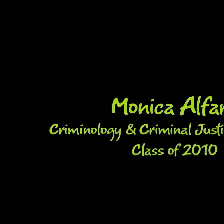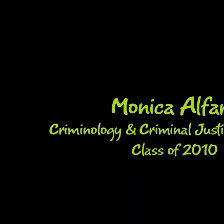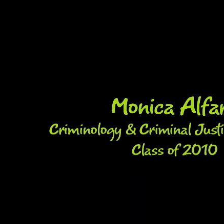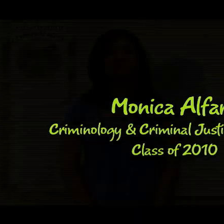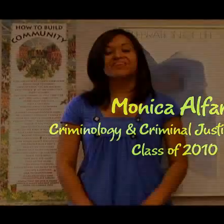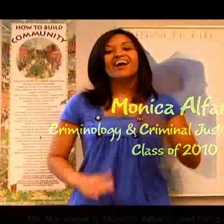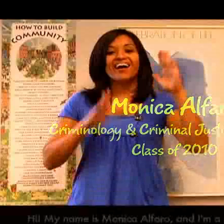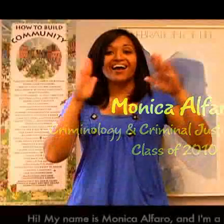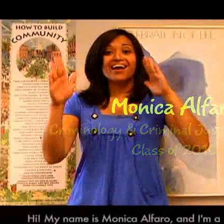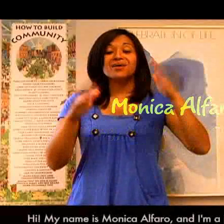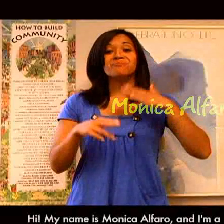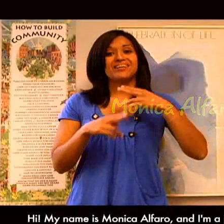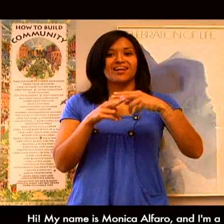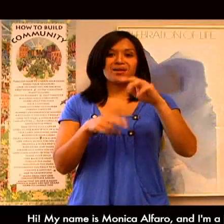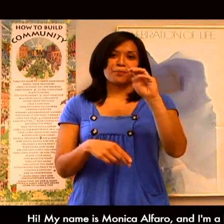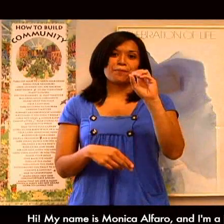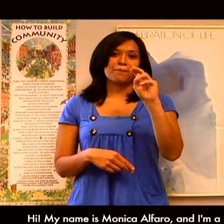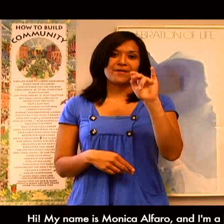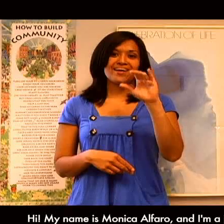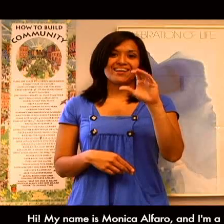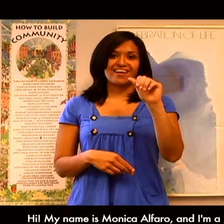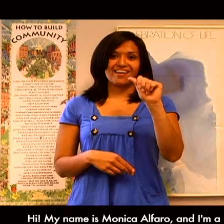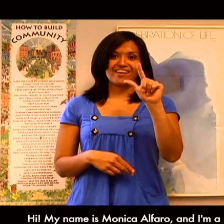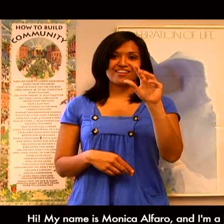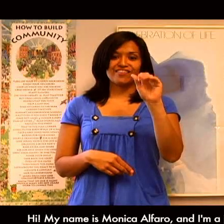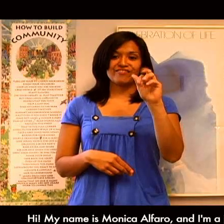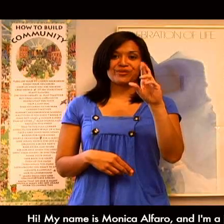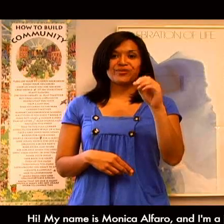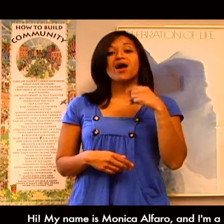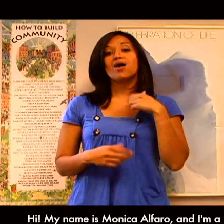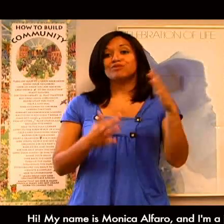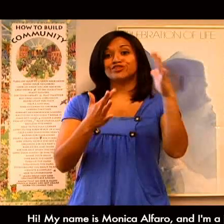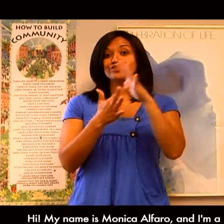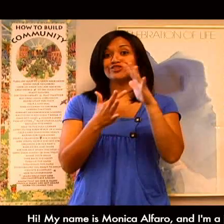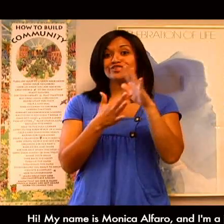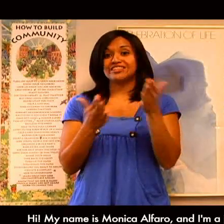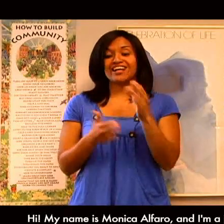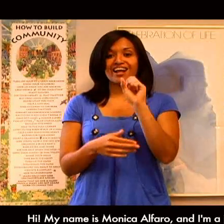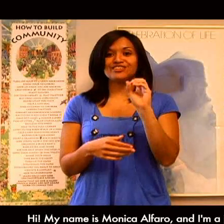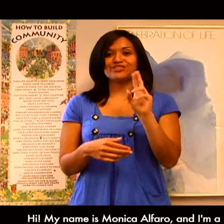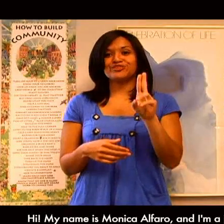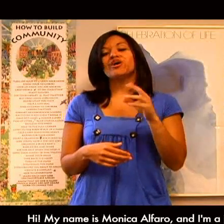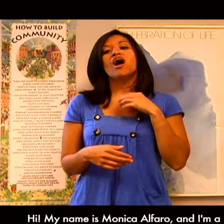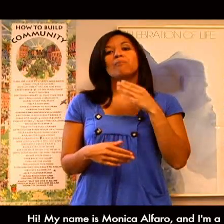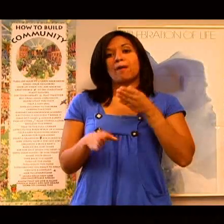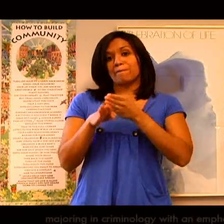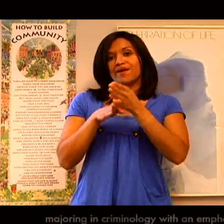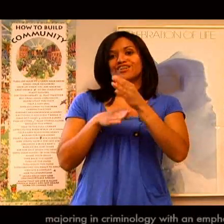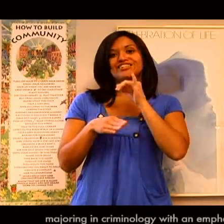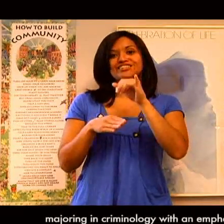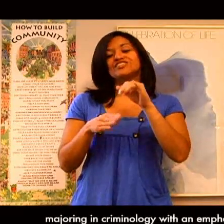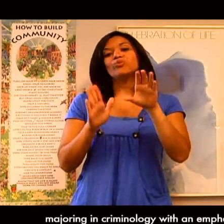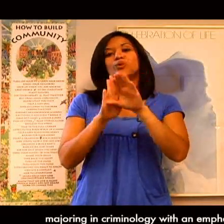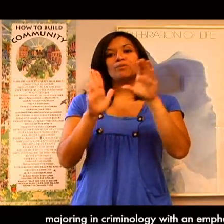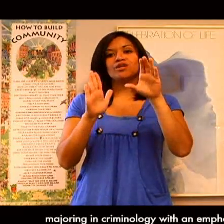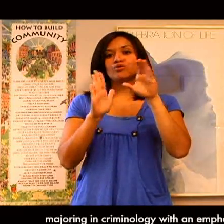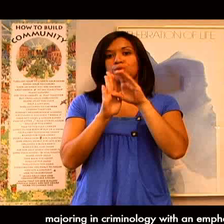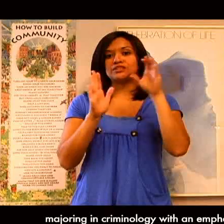Hi, my name is Monica Alfaro and I'm a junior here at SOU majoring in criminology